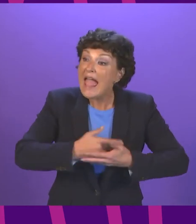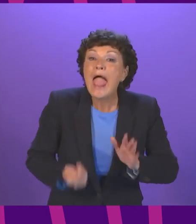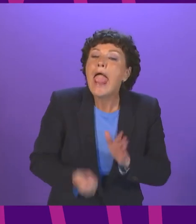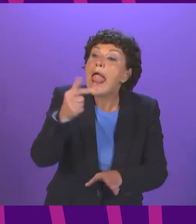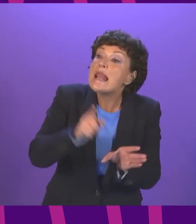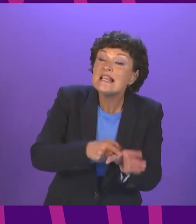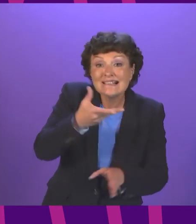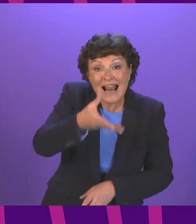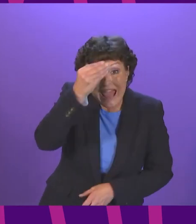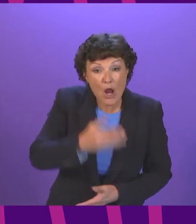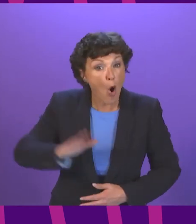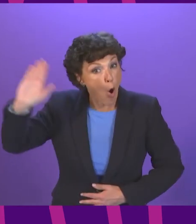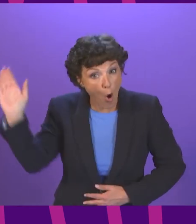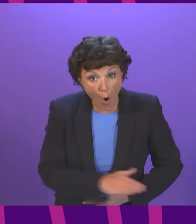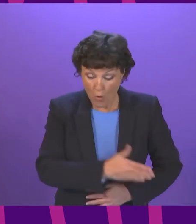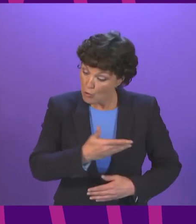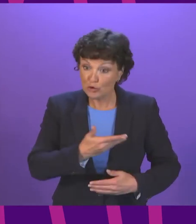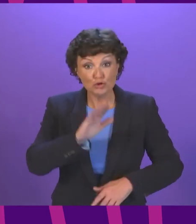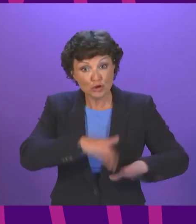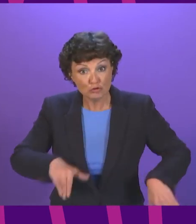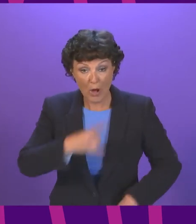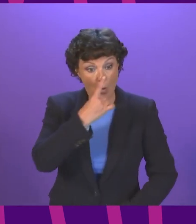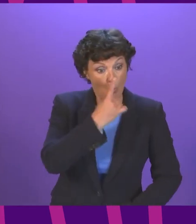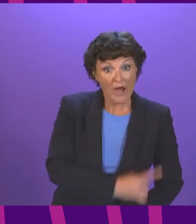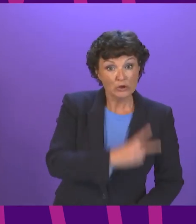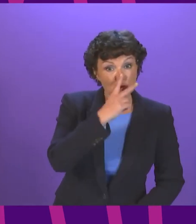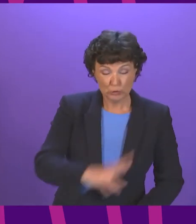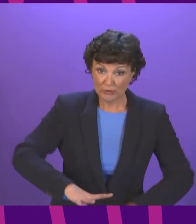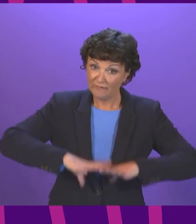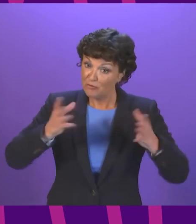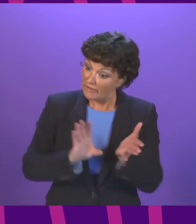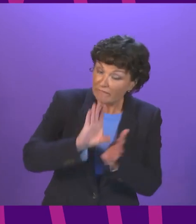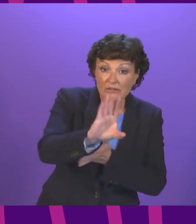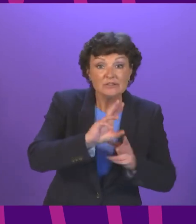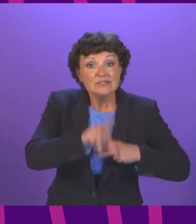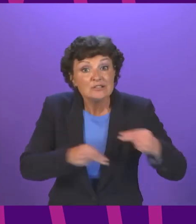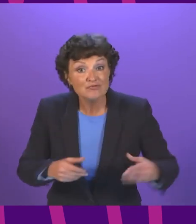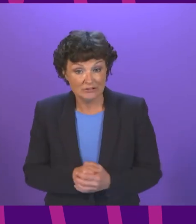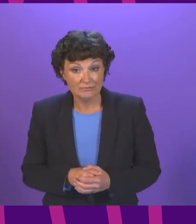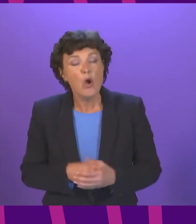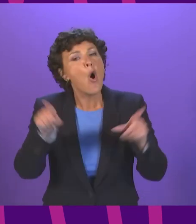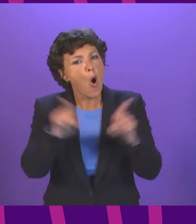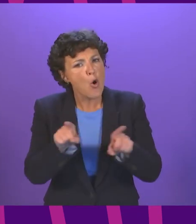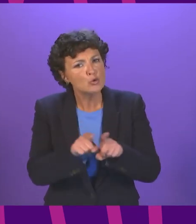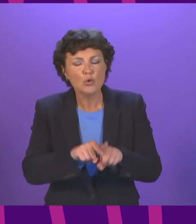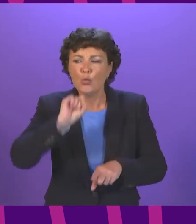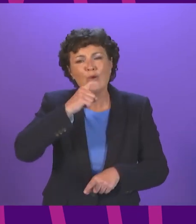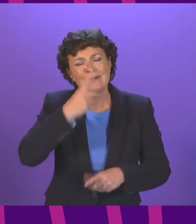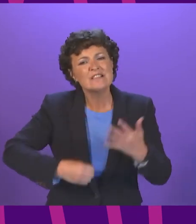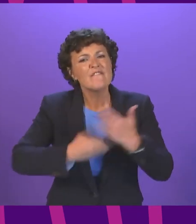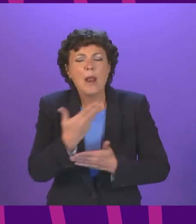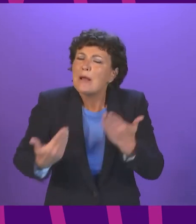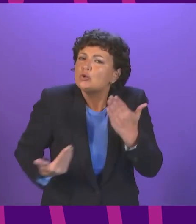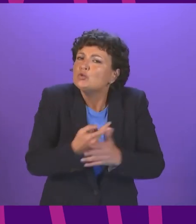years learning to all one- and two-year-olds, starting with low-income households We will also develop a system of wraparound childcare,